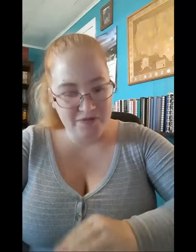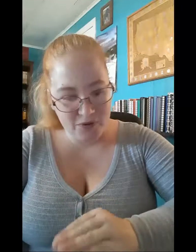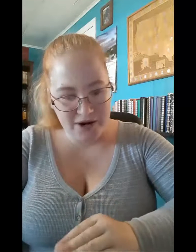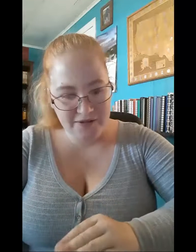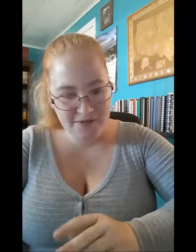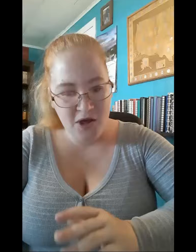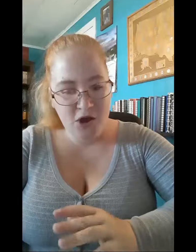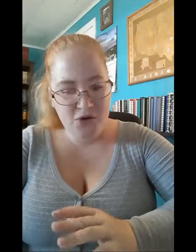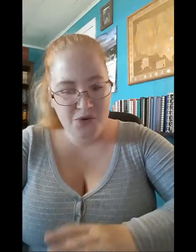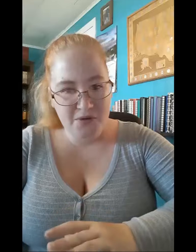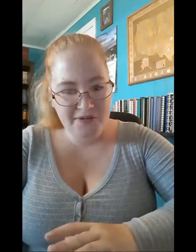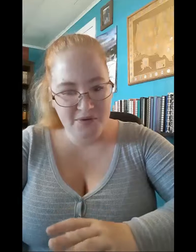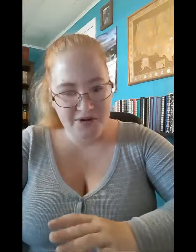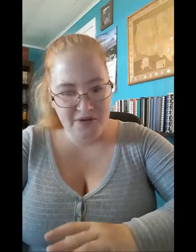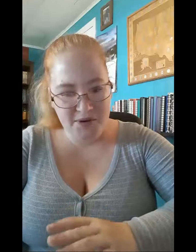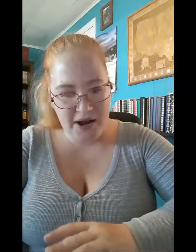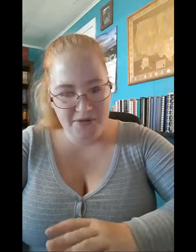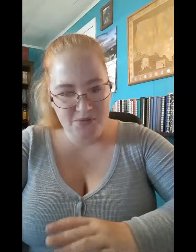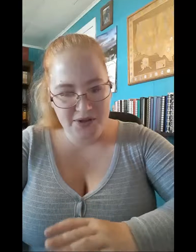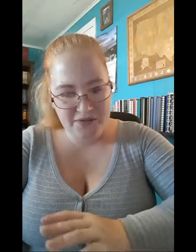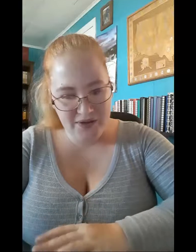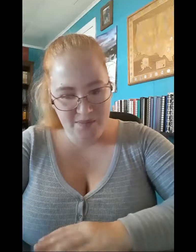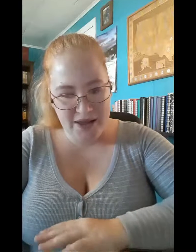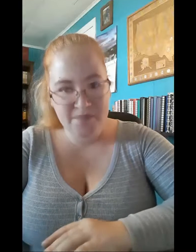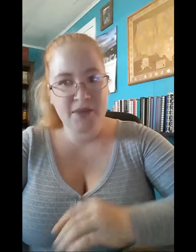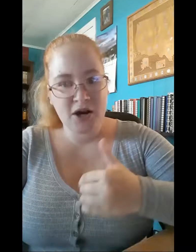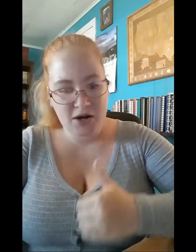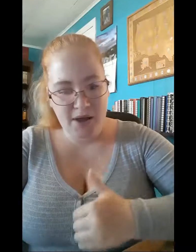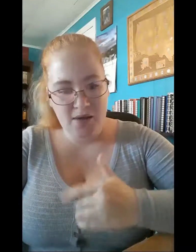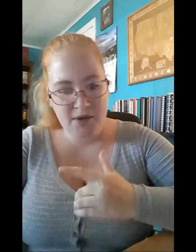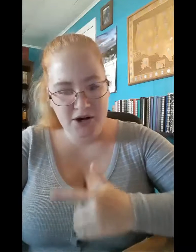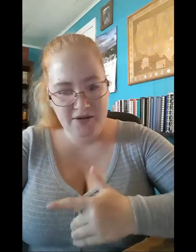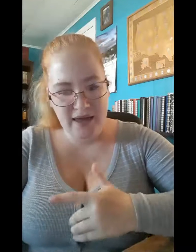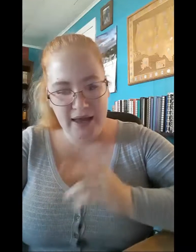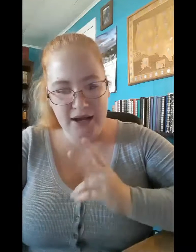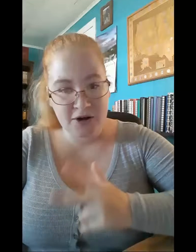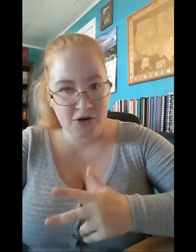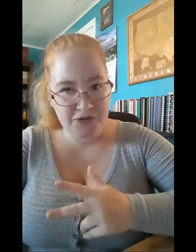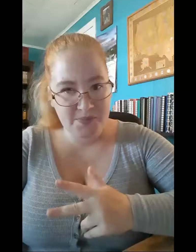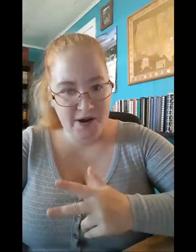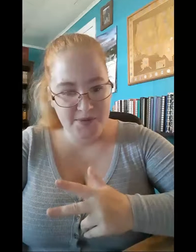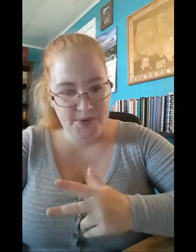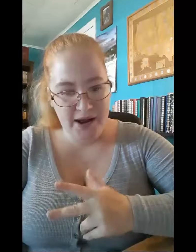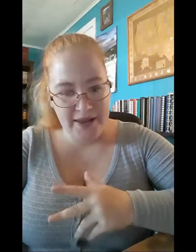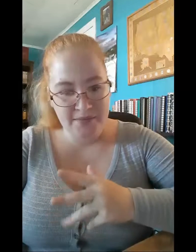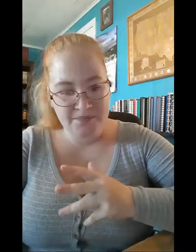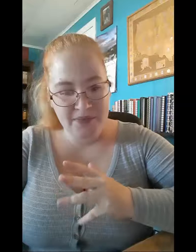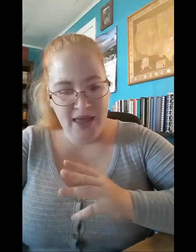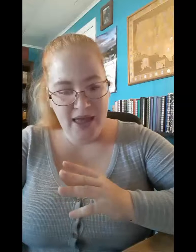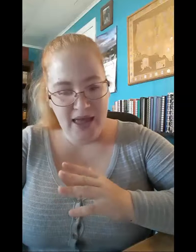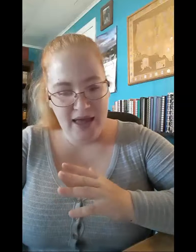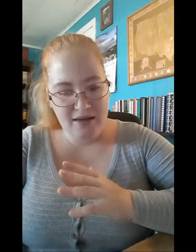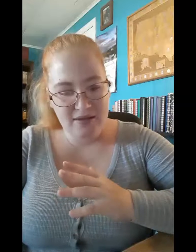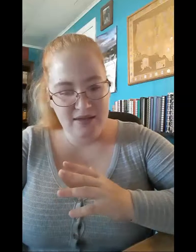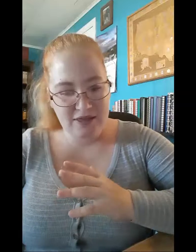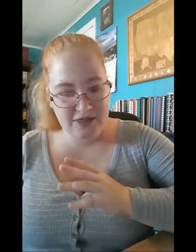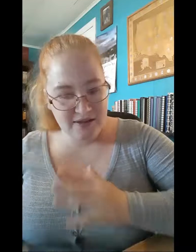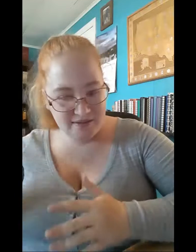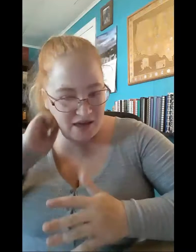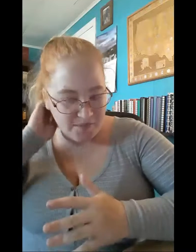Forrest who goes to her summer house with her family, her mom, her dad, and her older brother Brian. And this time